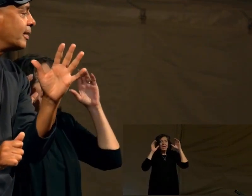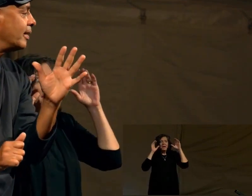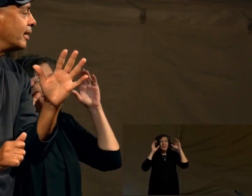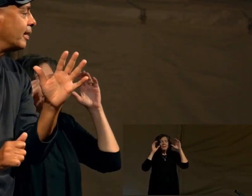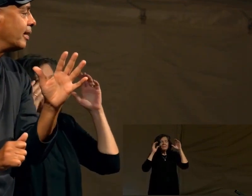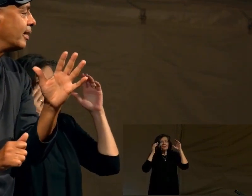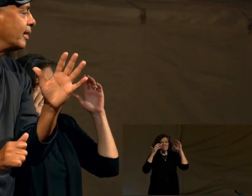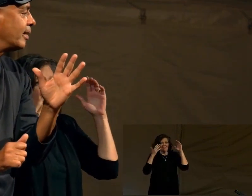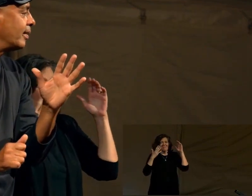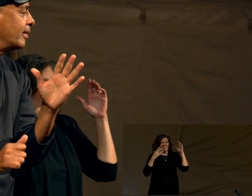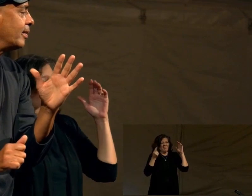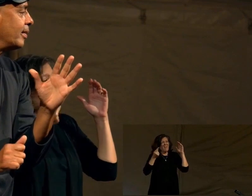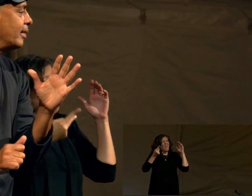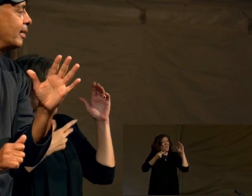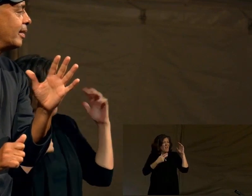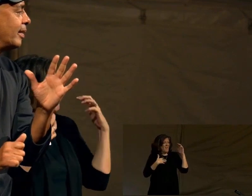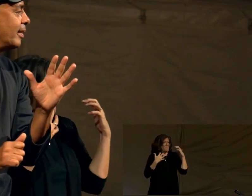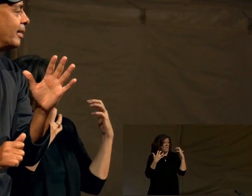watching